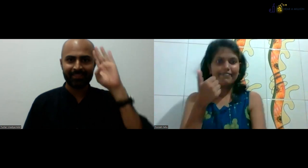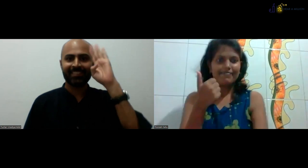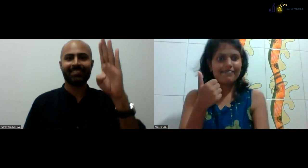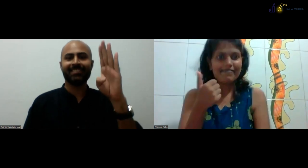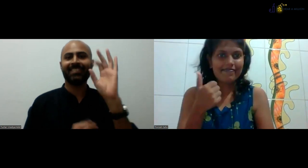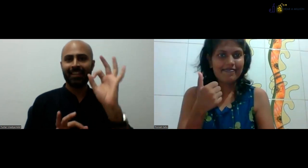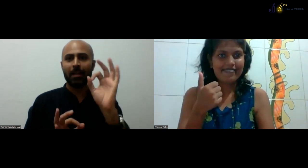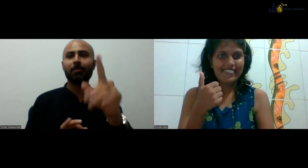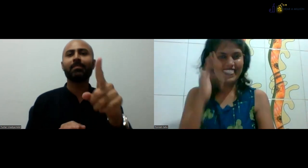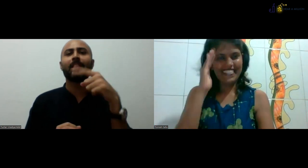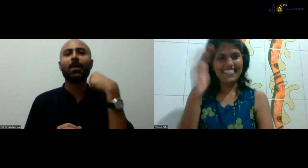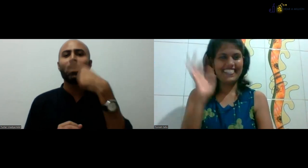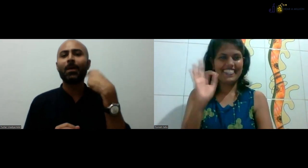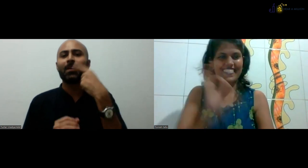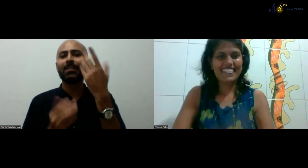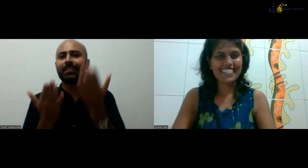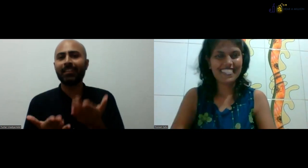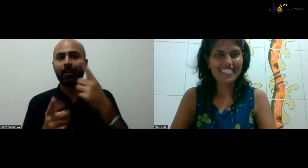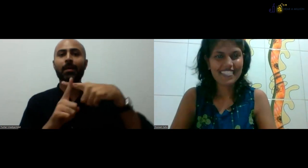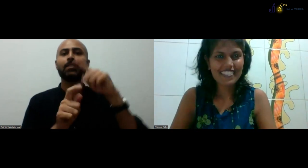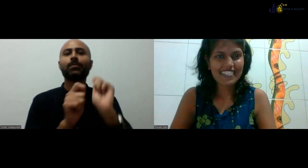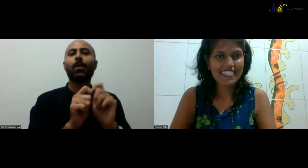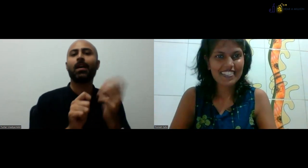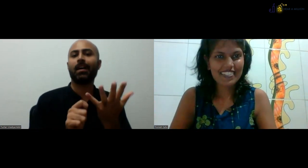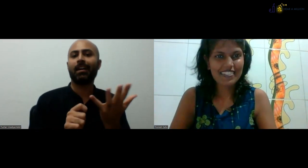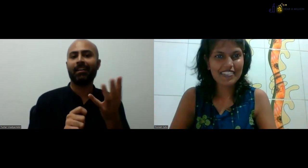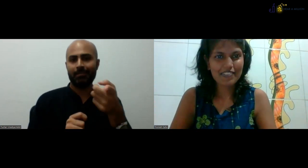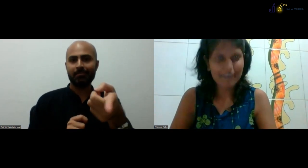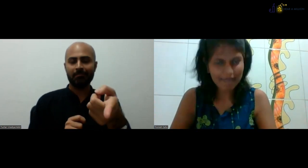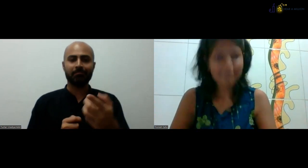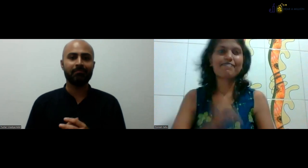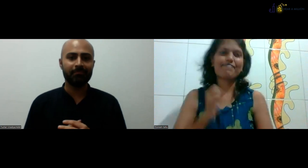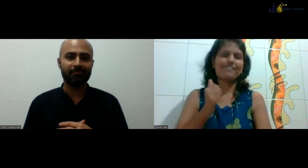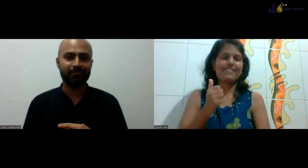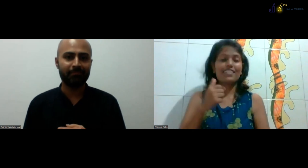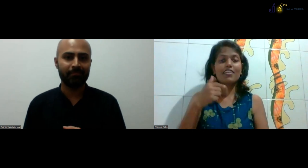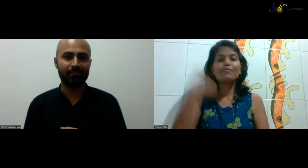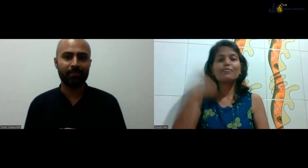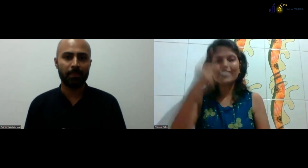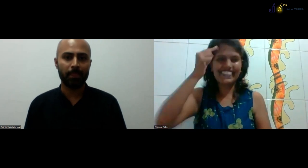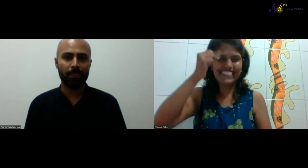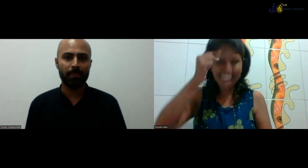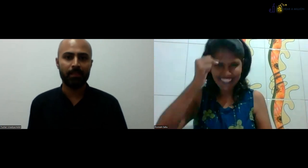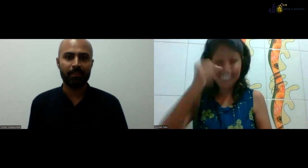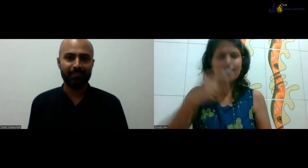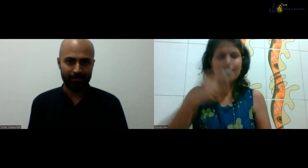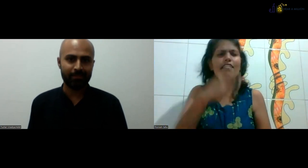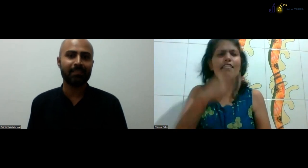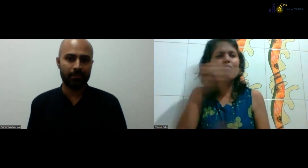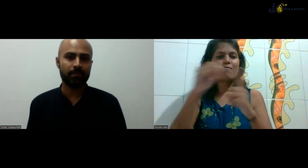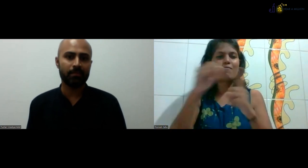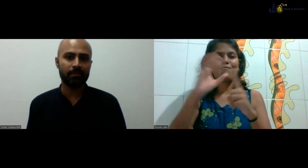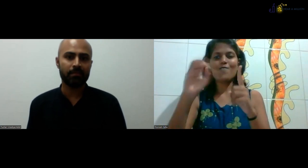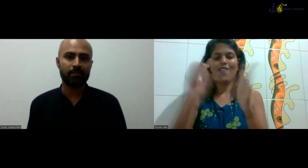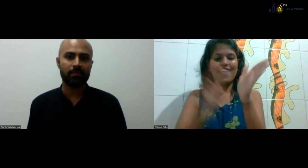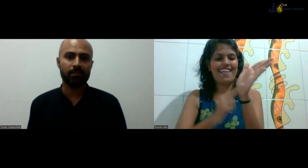Hope you can see me. Yes, I can see well. Can you please let us know about yourself? This